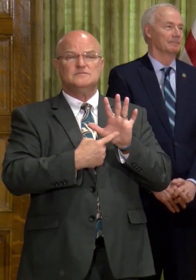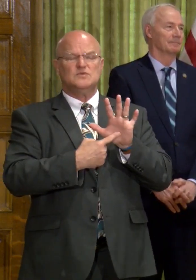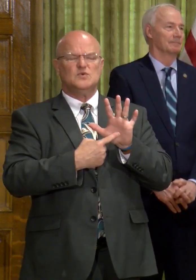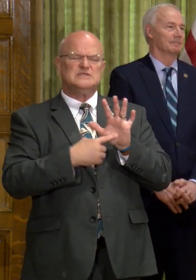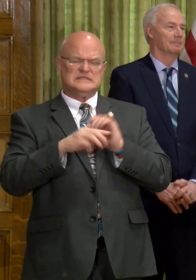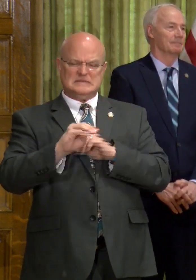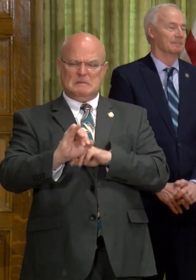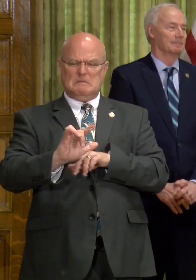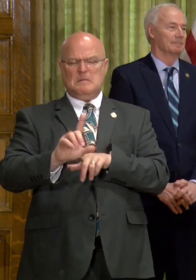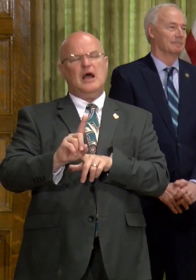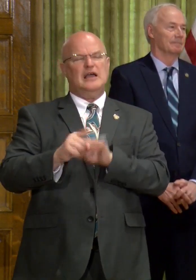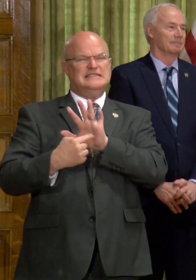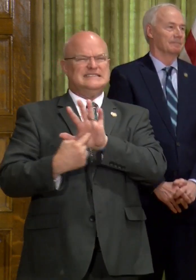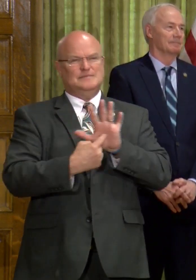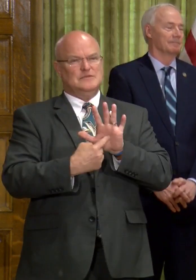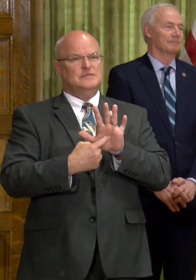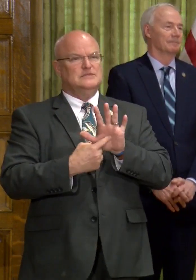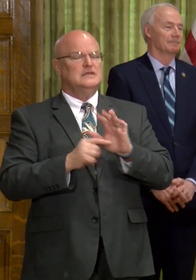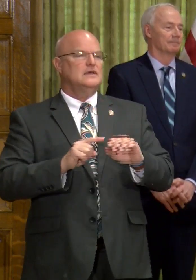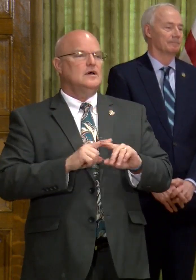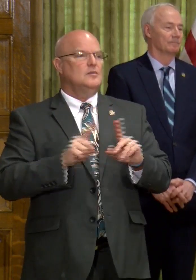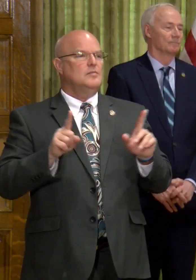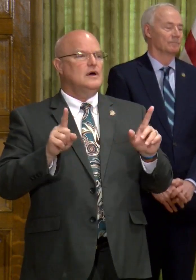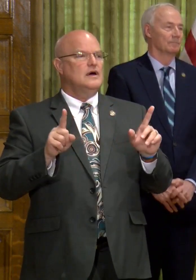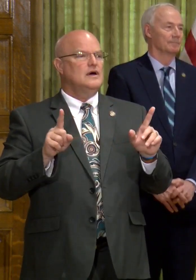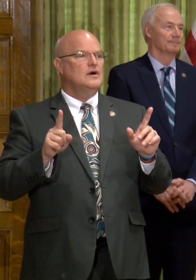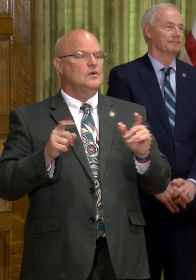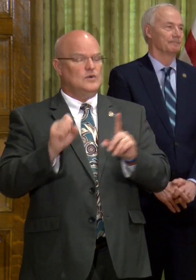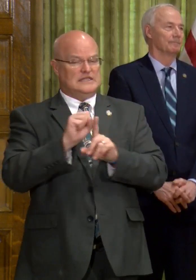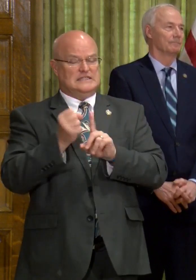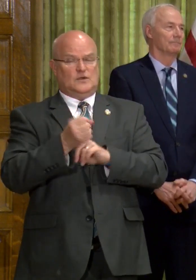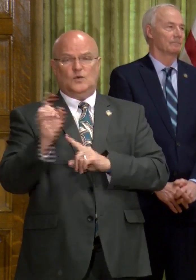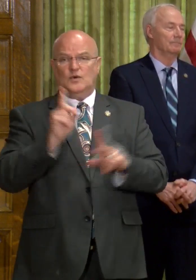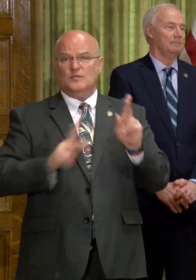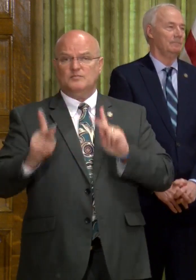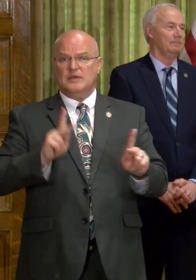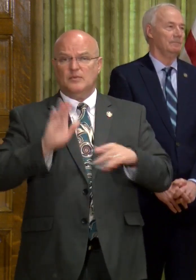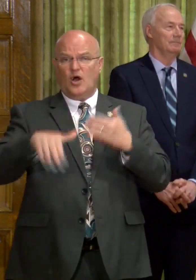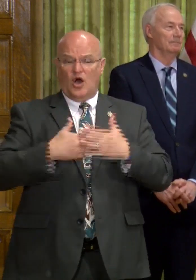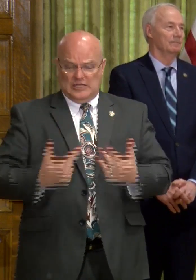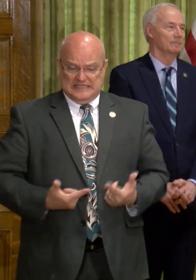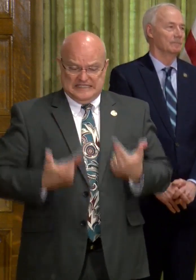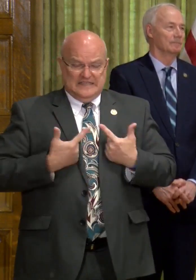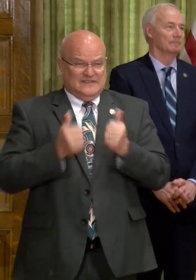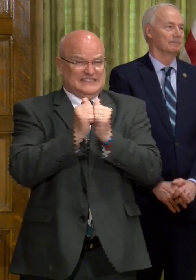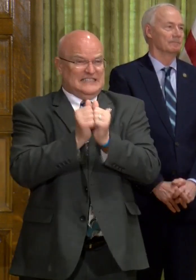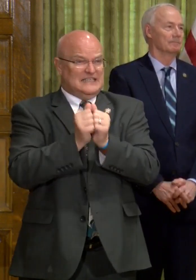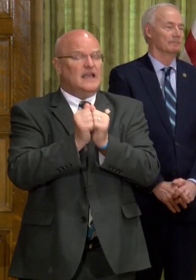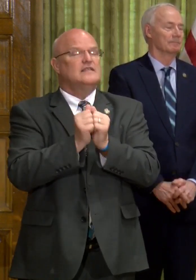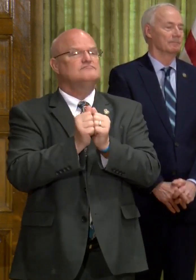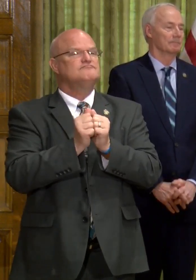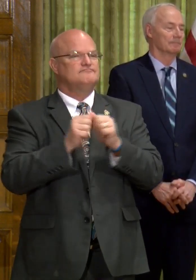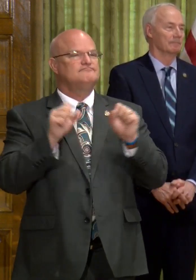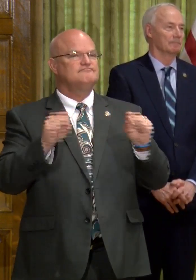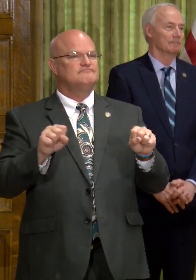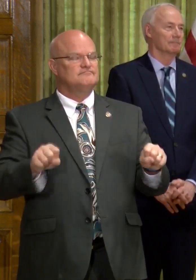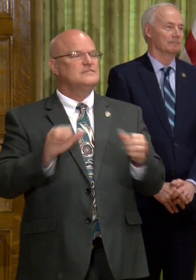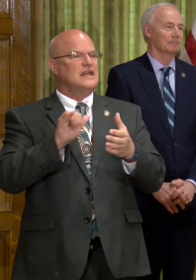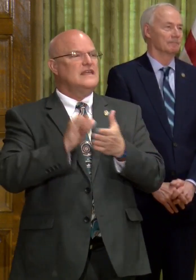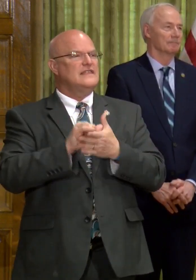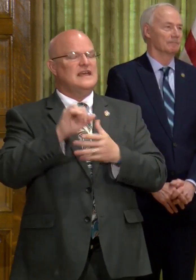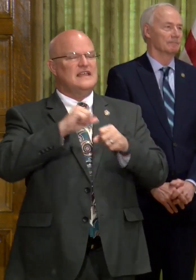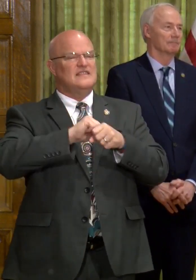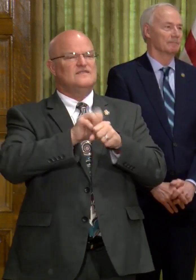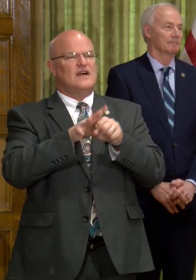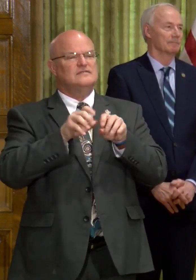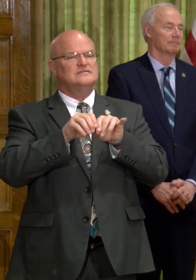symptoms, and in a situation where people are all living together, it's quite possible that the